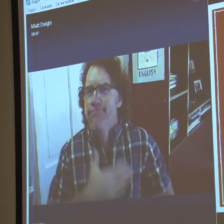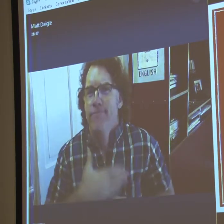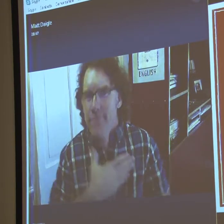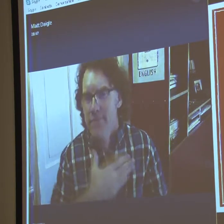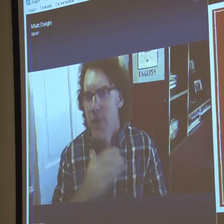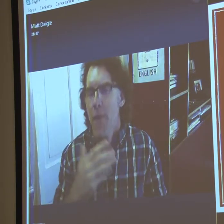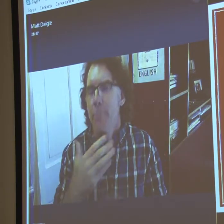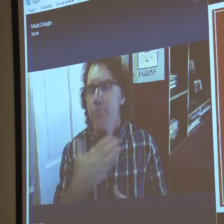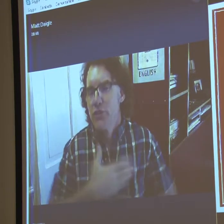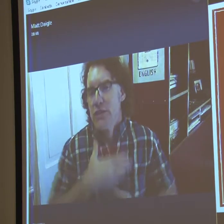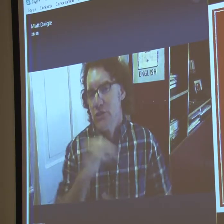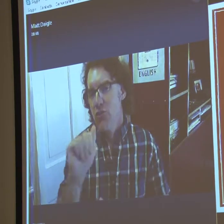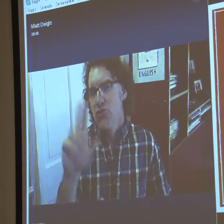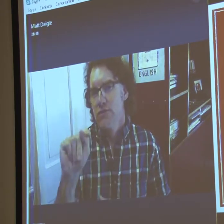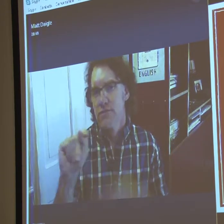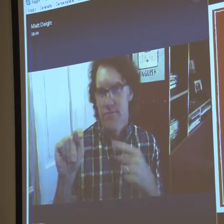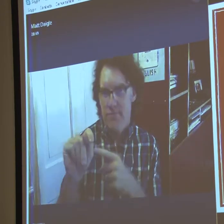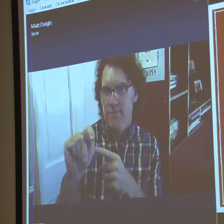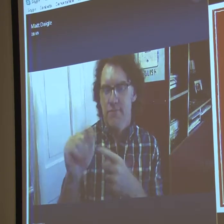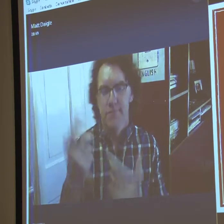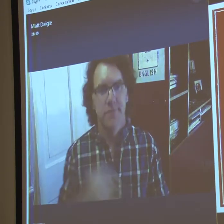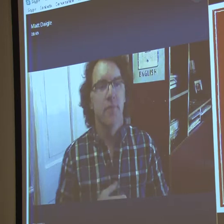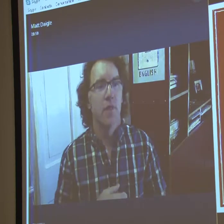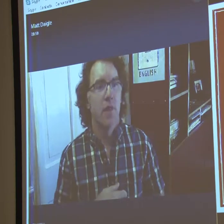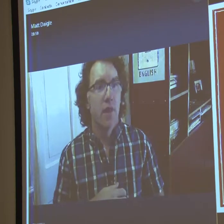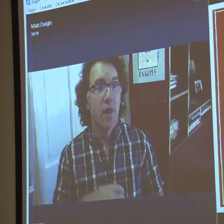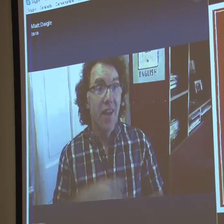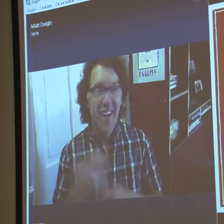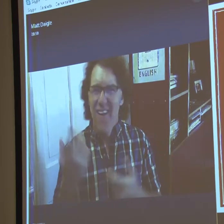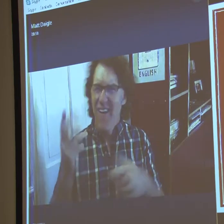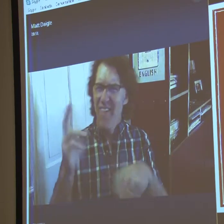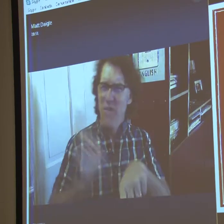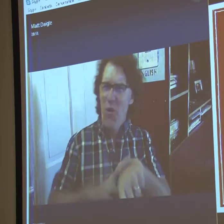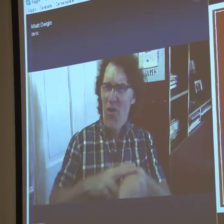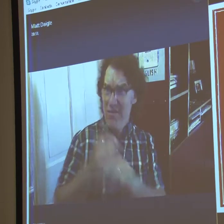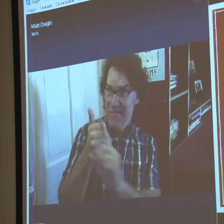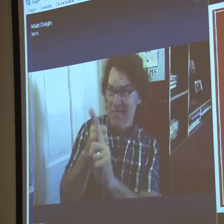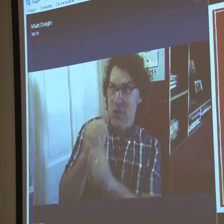about our enjoyment of art and appreciation of art.